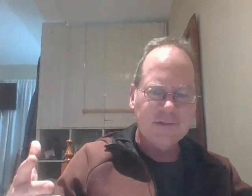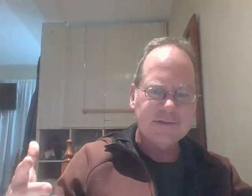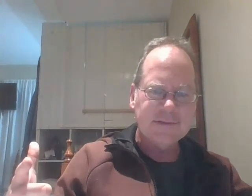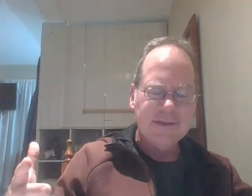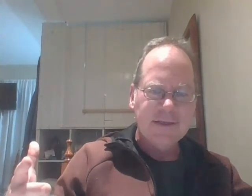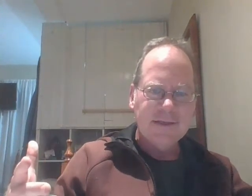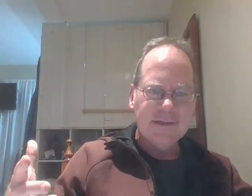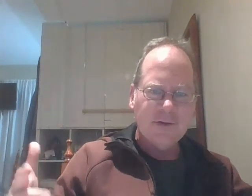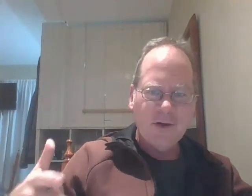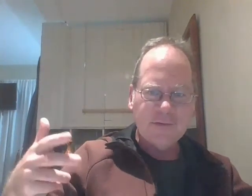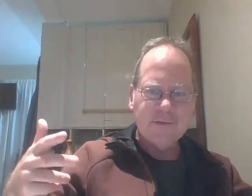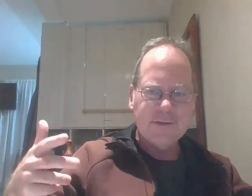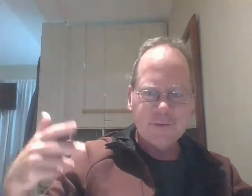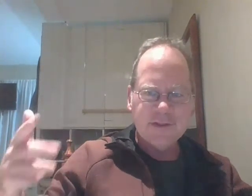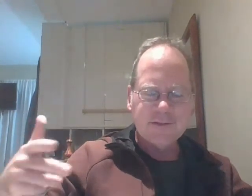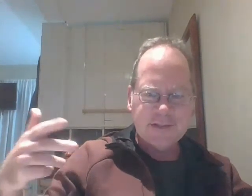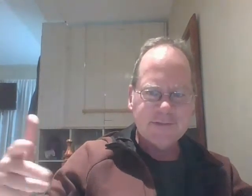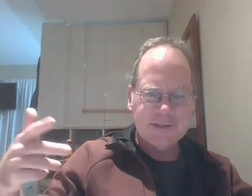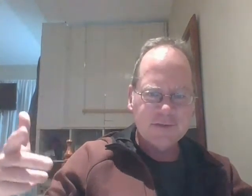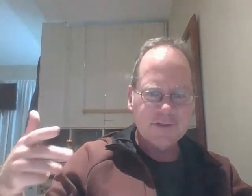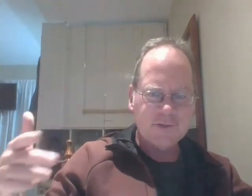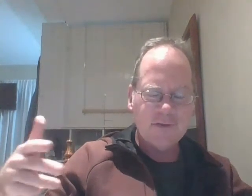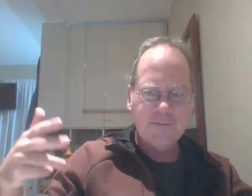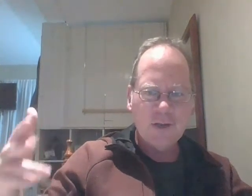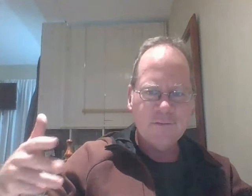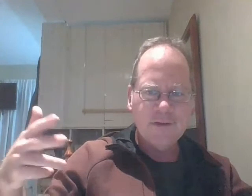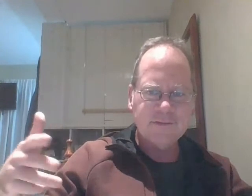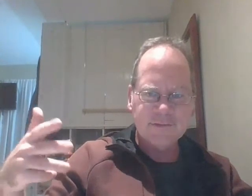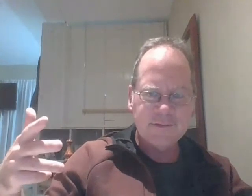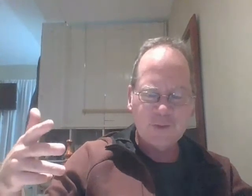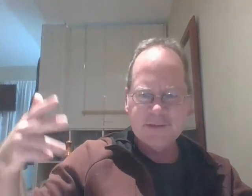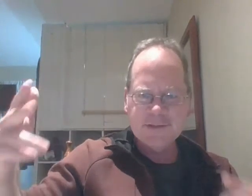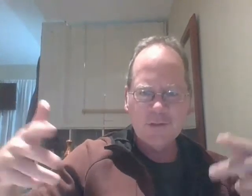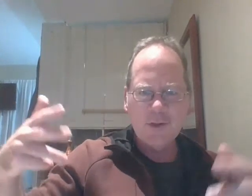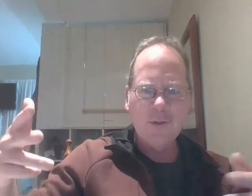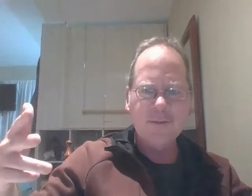that aren't the traditional type skills to survive whatever this transition we're going through